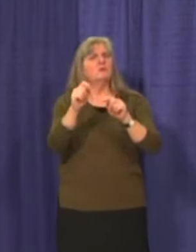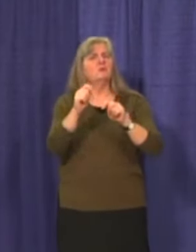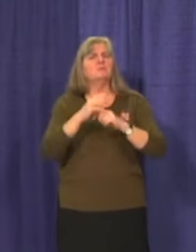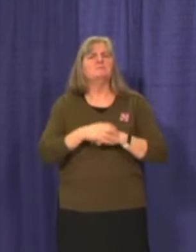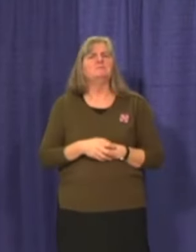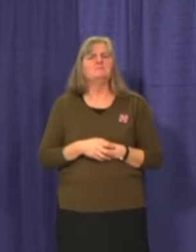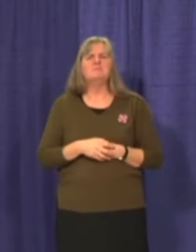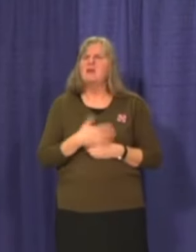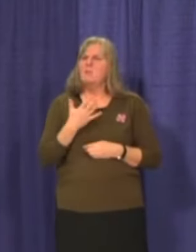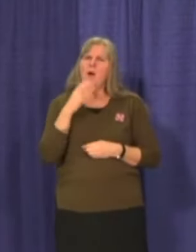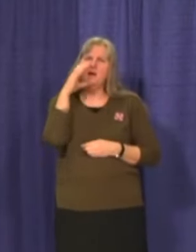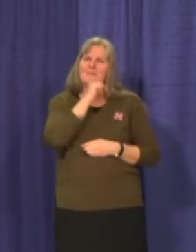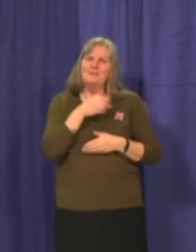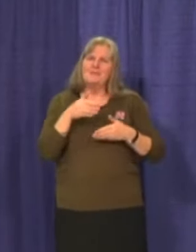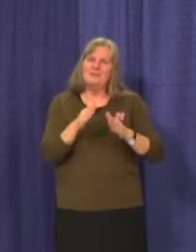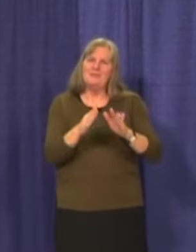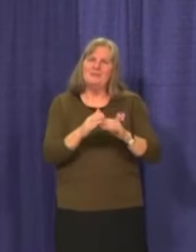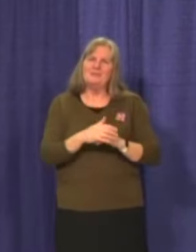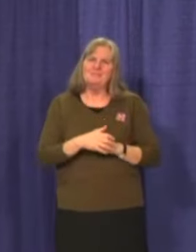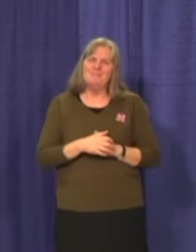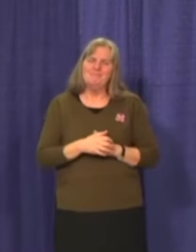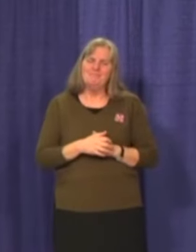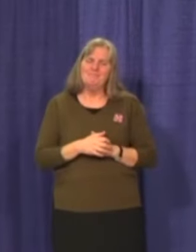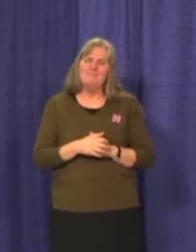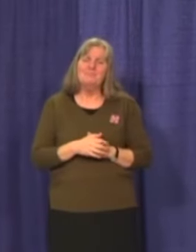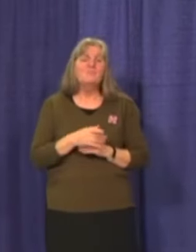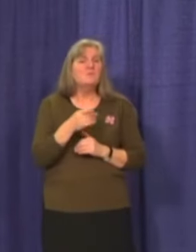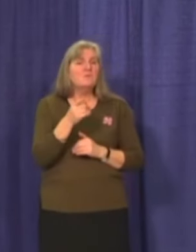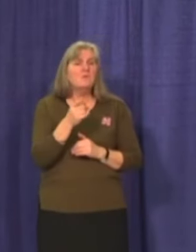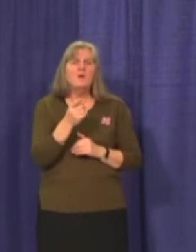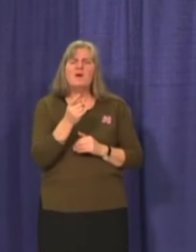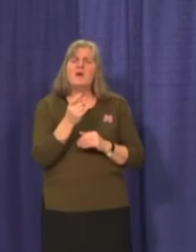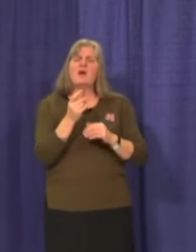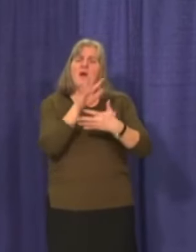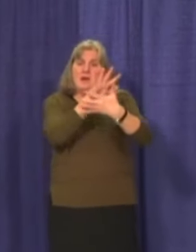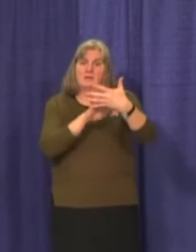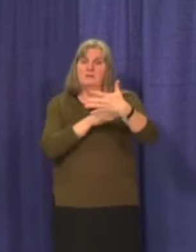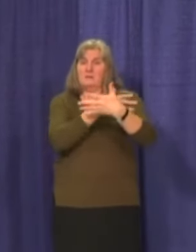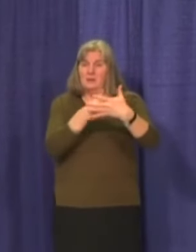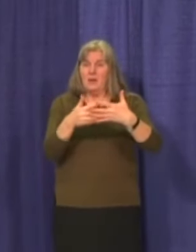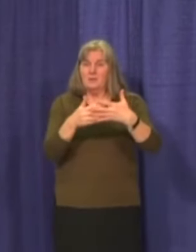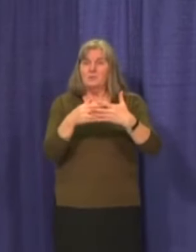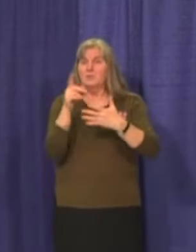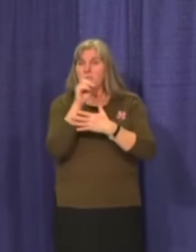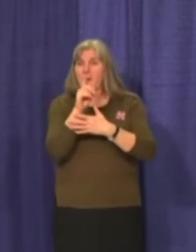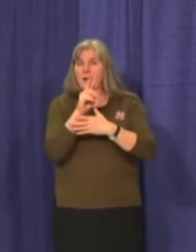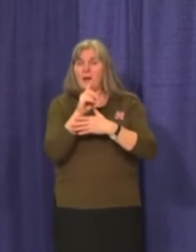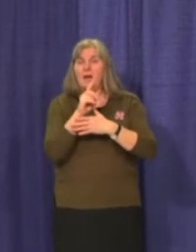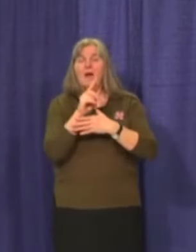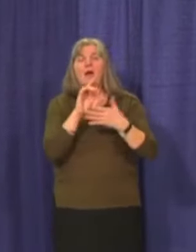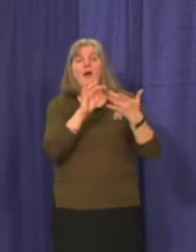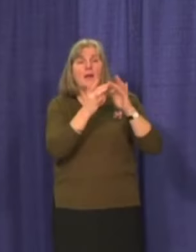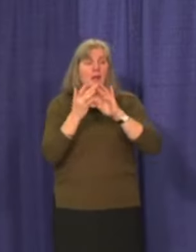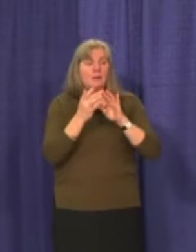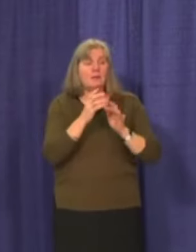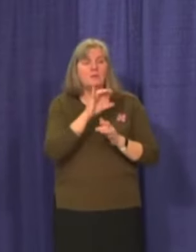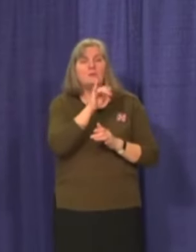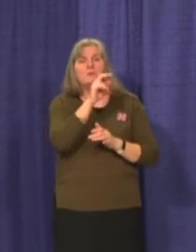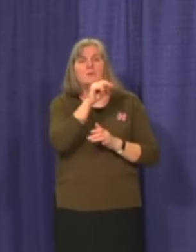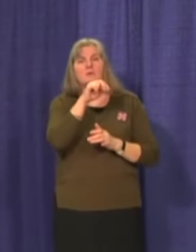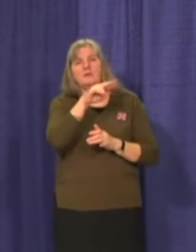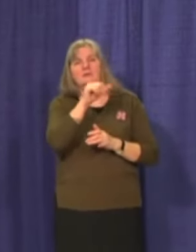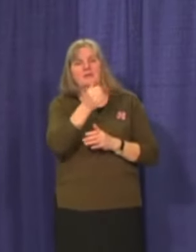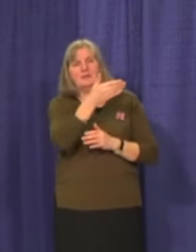not want to miss this opportunity. You can find the full vaccine rollout schedule online at yukon.ca.